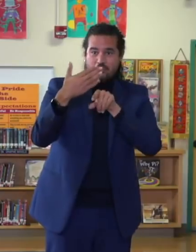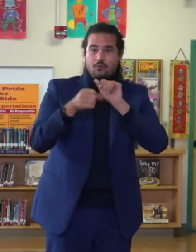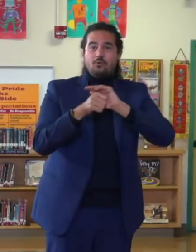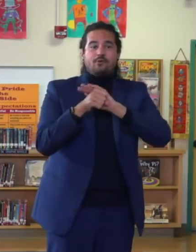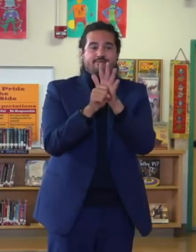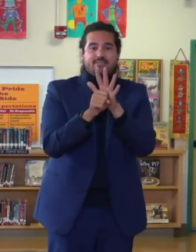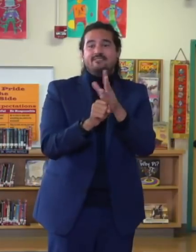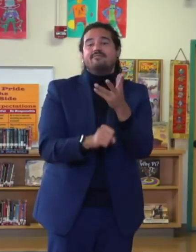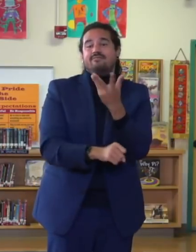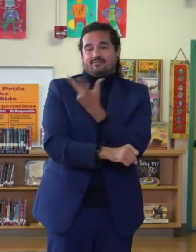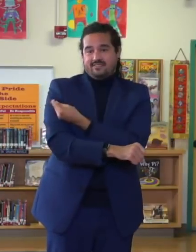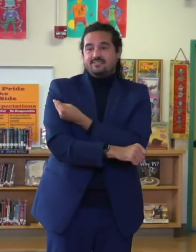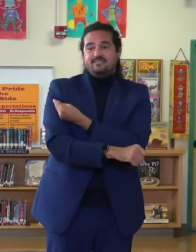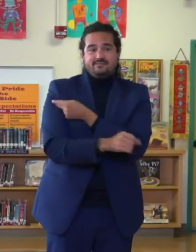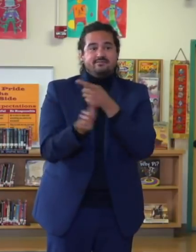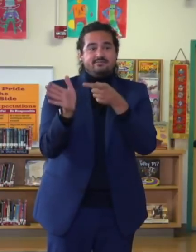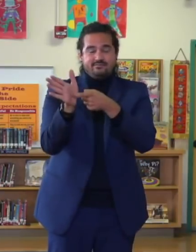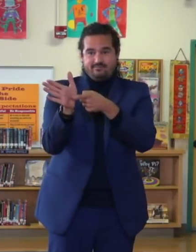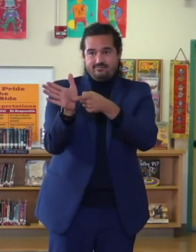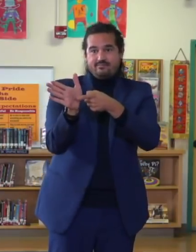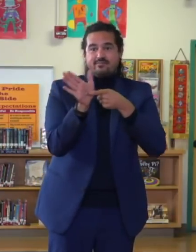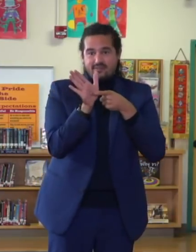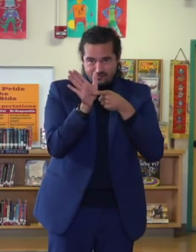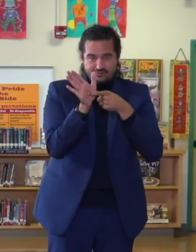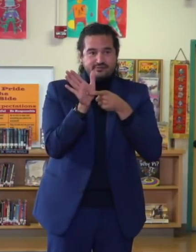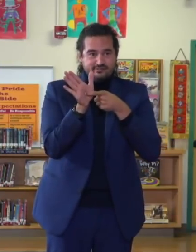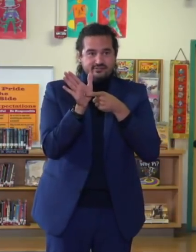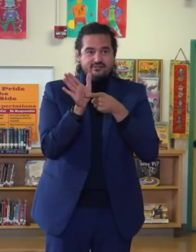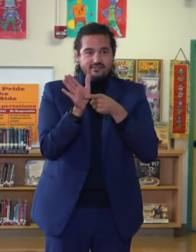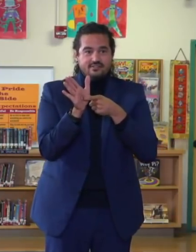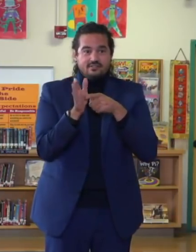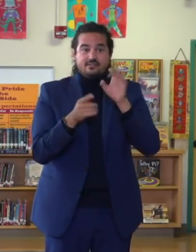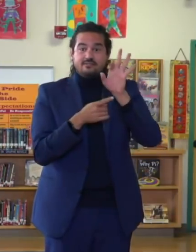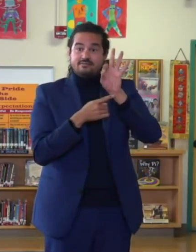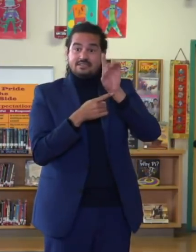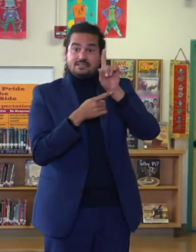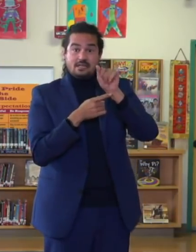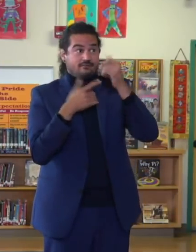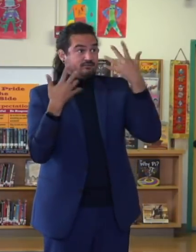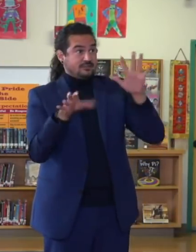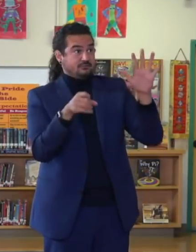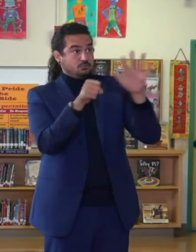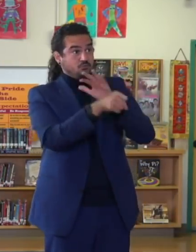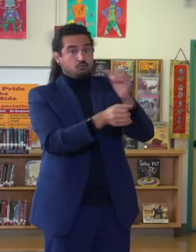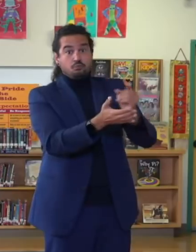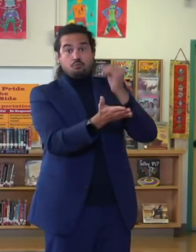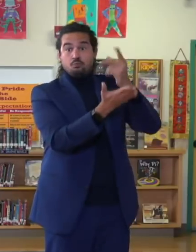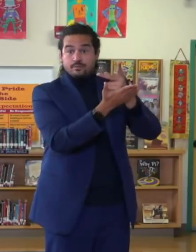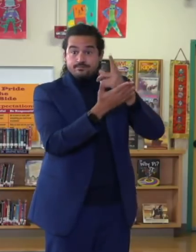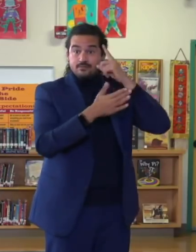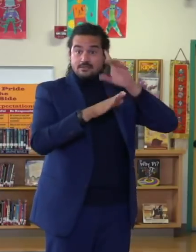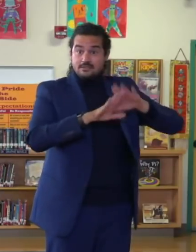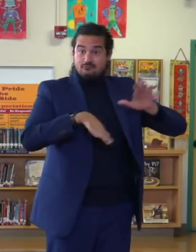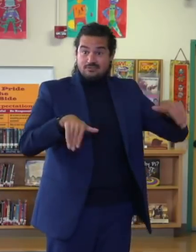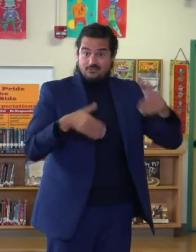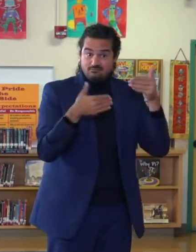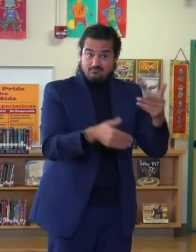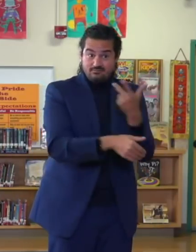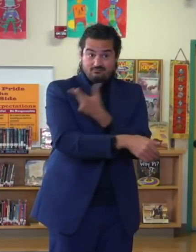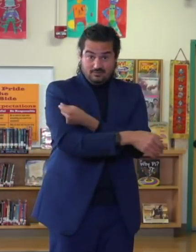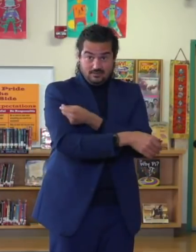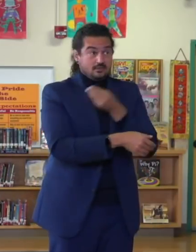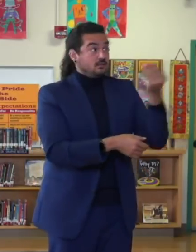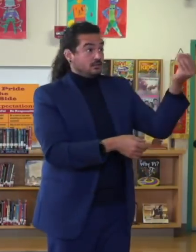once the FDA has fully approved the vaccine, which will give us time to work with districts, give us time to work with